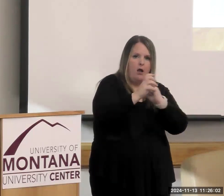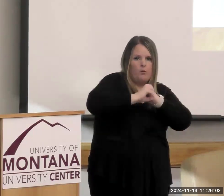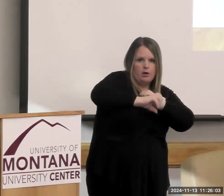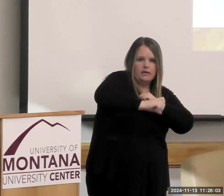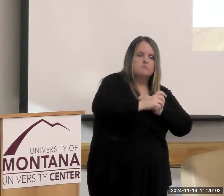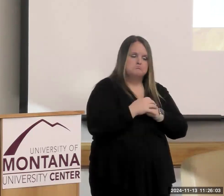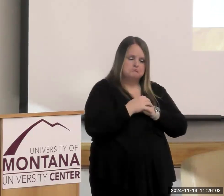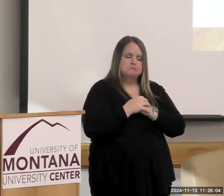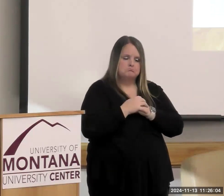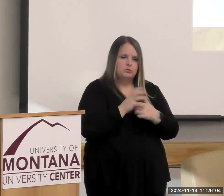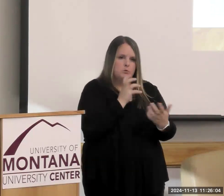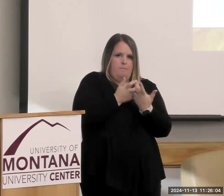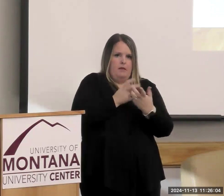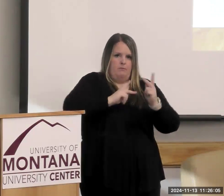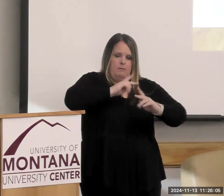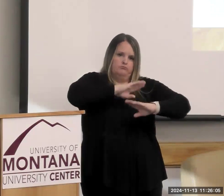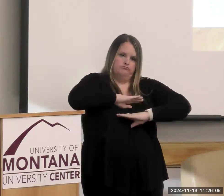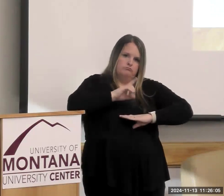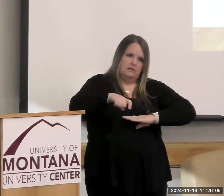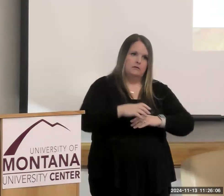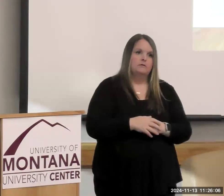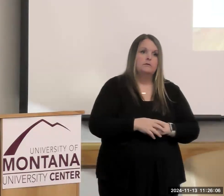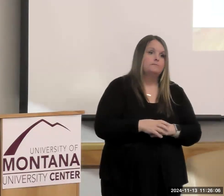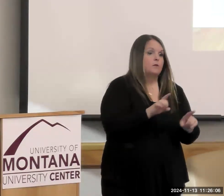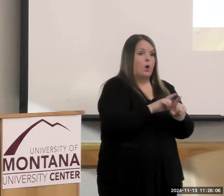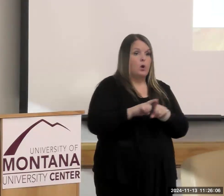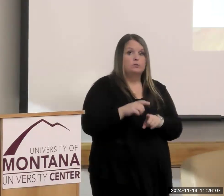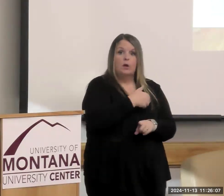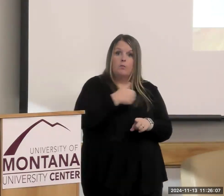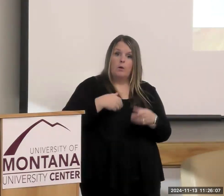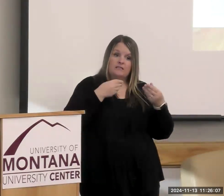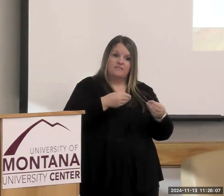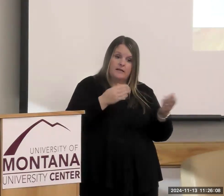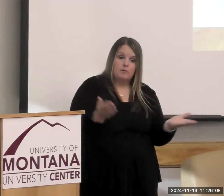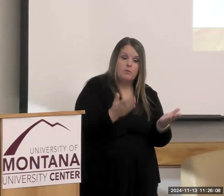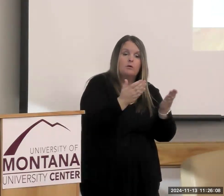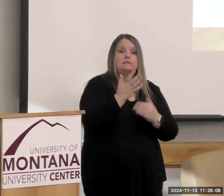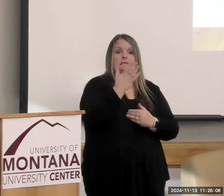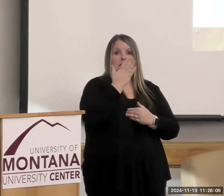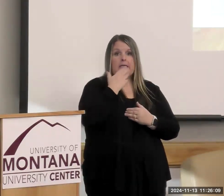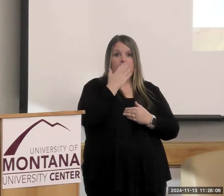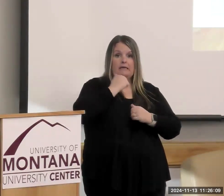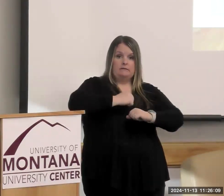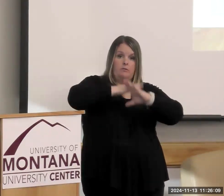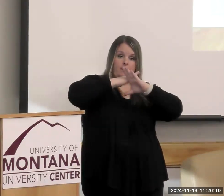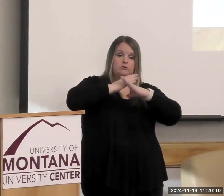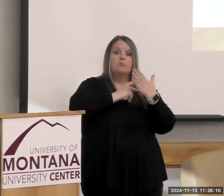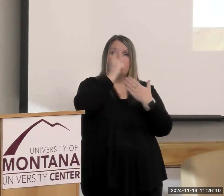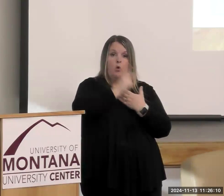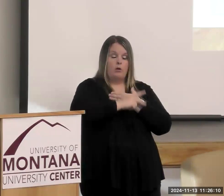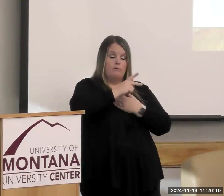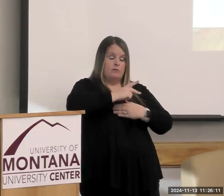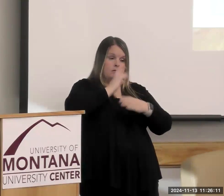And then there's additional resources like breastfeeding promotion and diabetes prevention or programs that focus on prevention